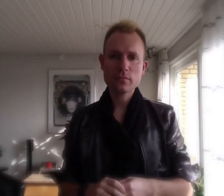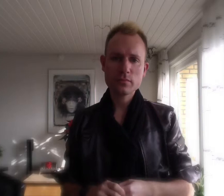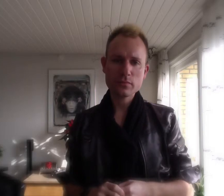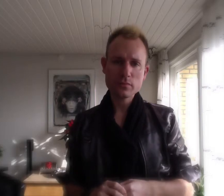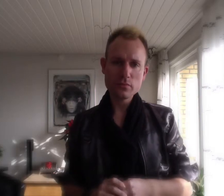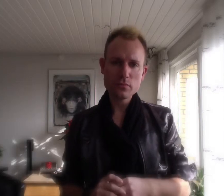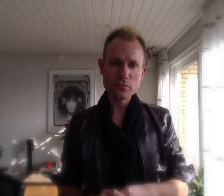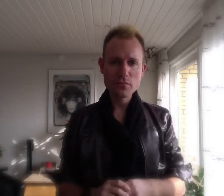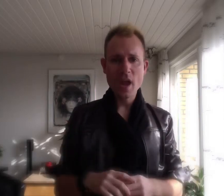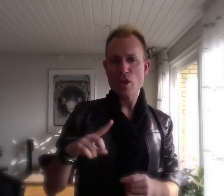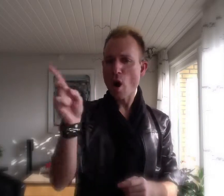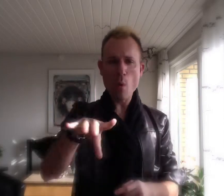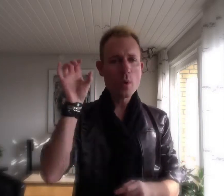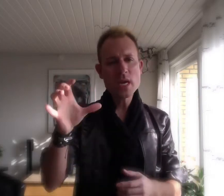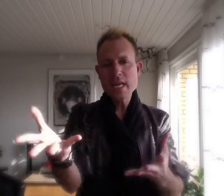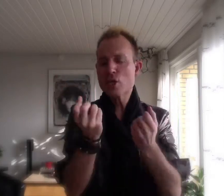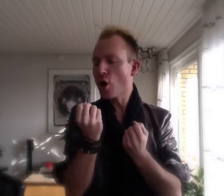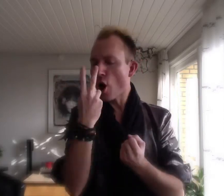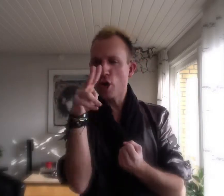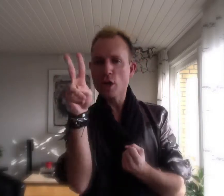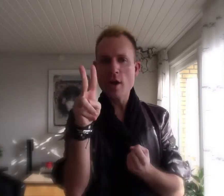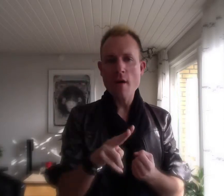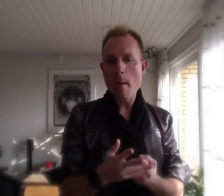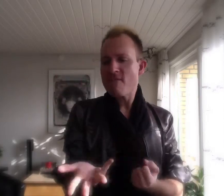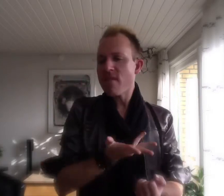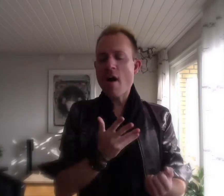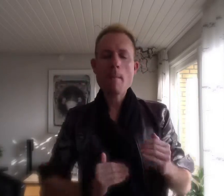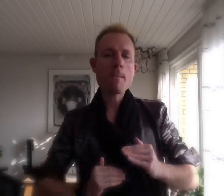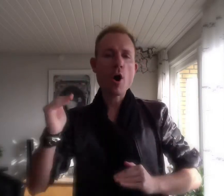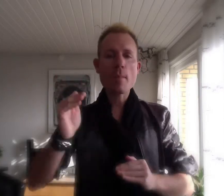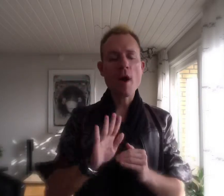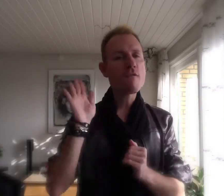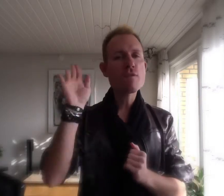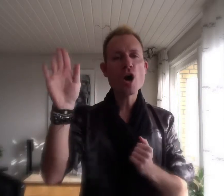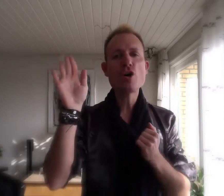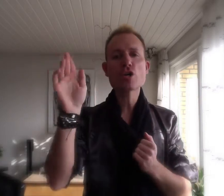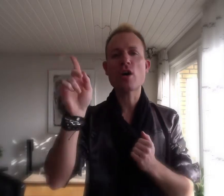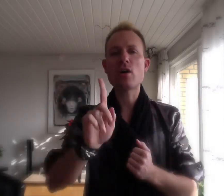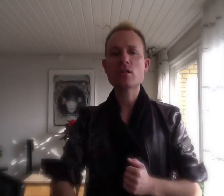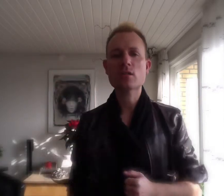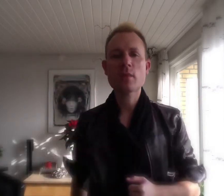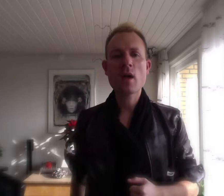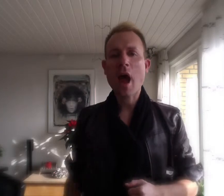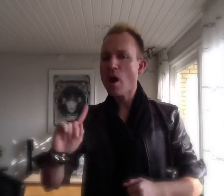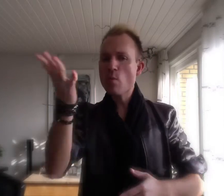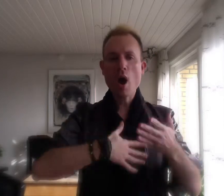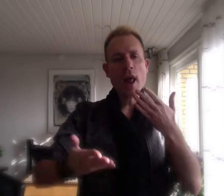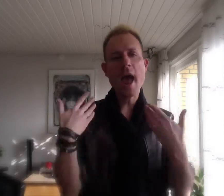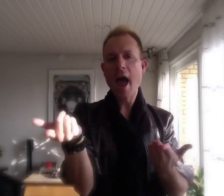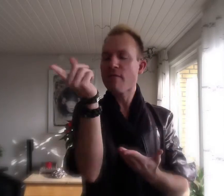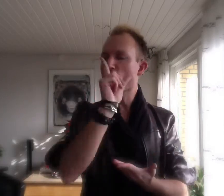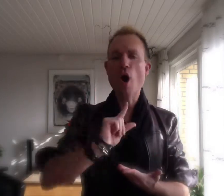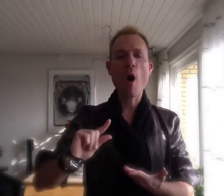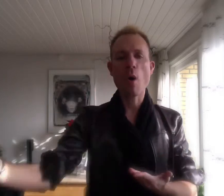I don't really need to look Very much further I don't wanna have to go